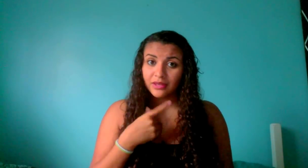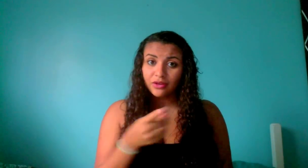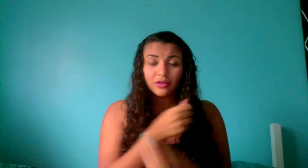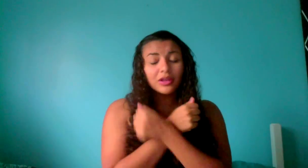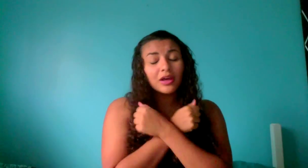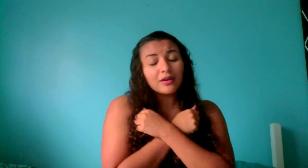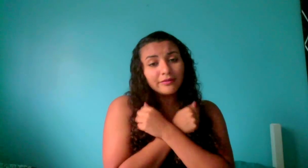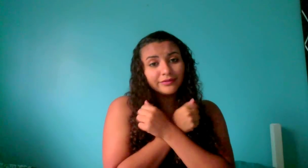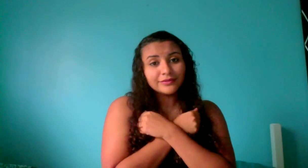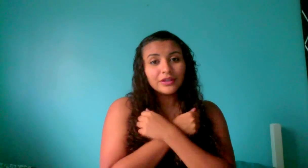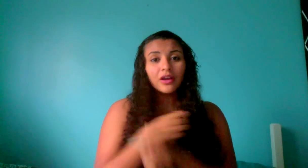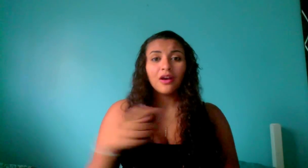your love